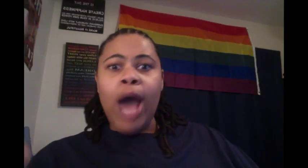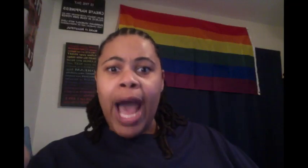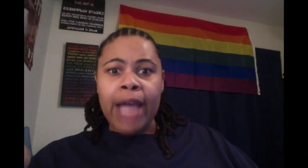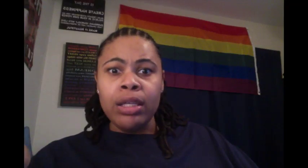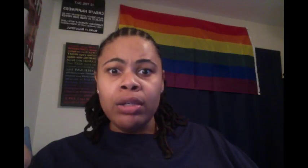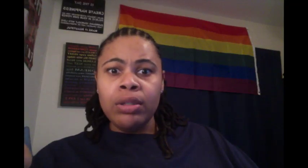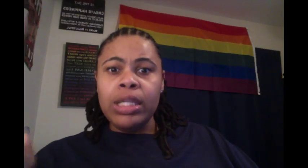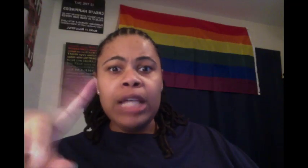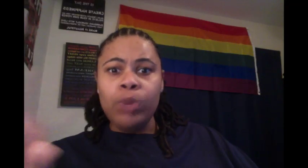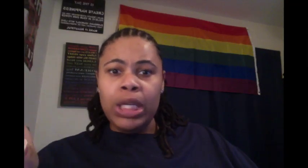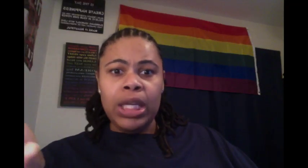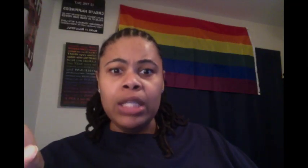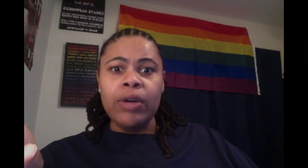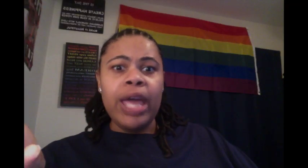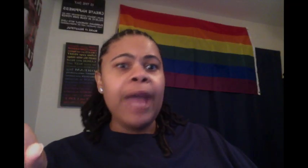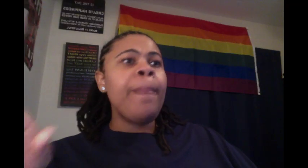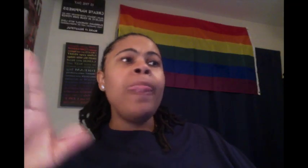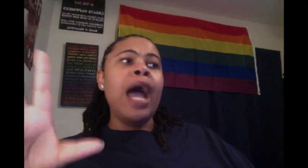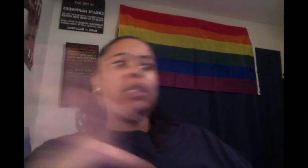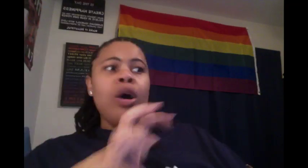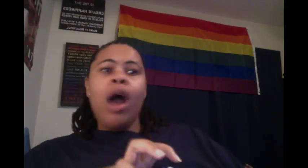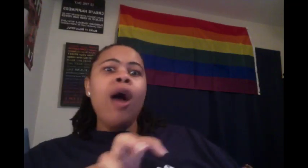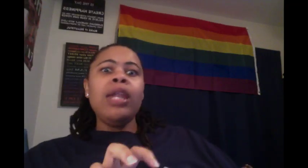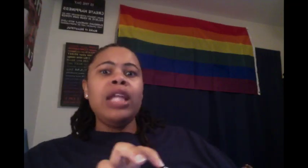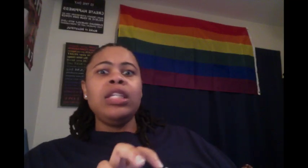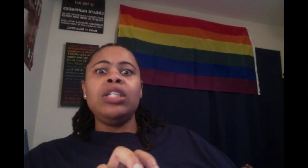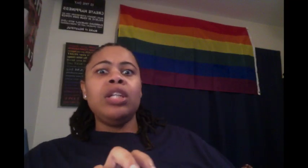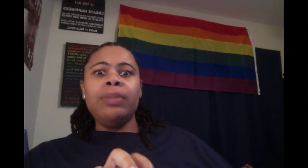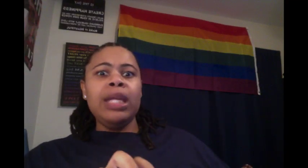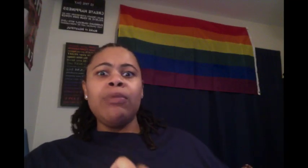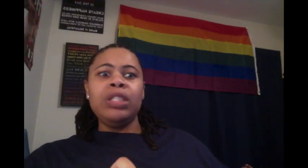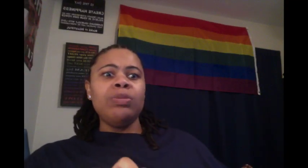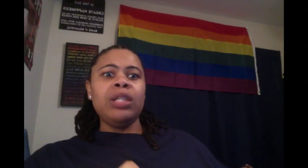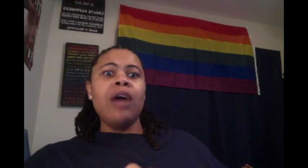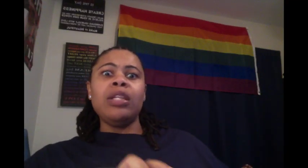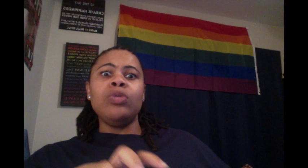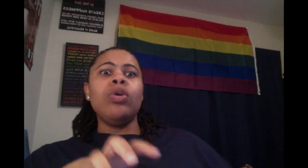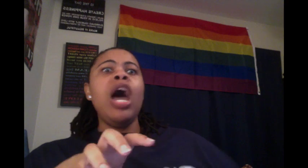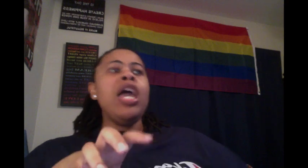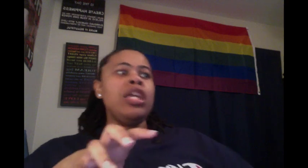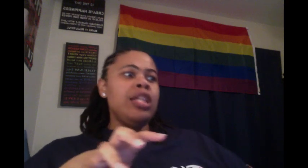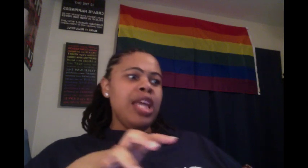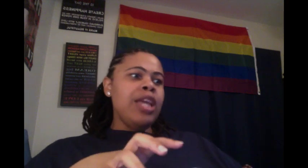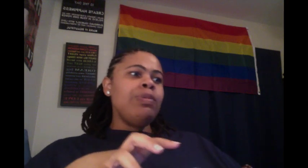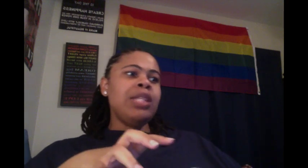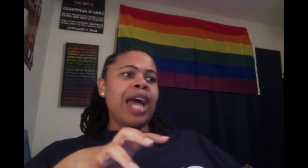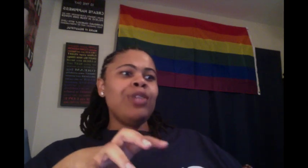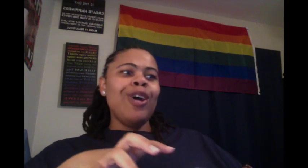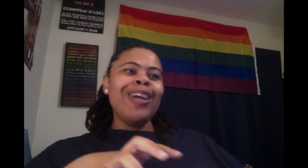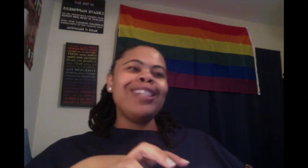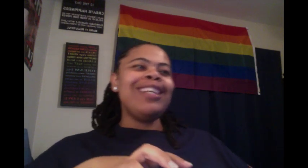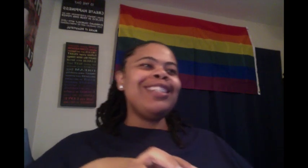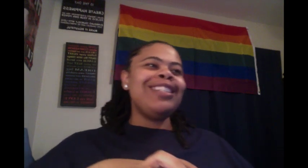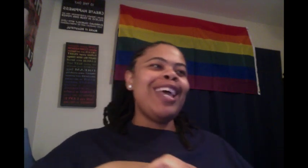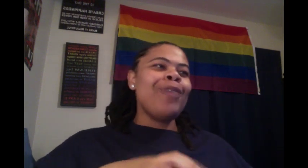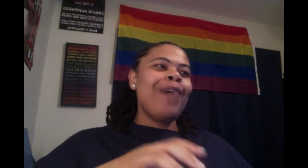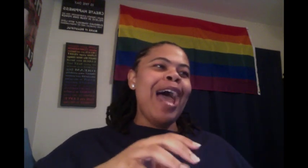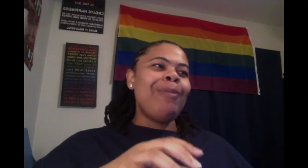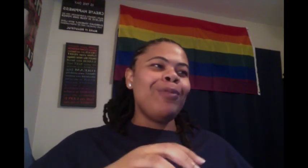high? That's what it is. Okay. I saw all of that tension up in there when she was talking to him and he did. He was like, you know, it's such a shame what happened with